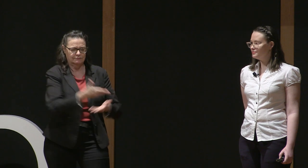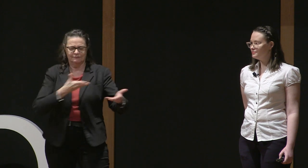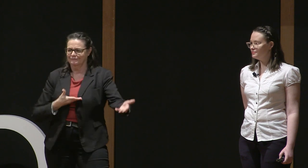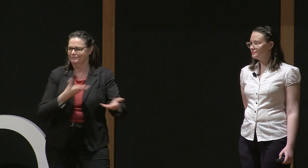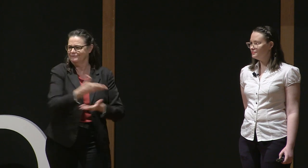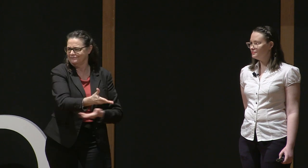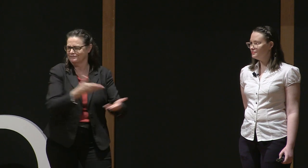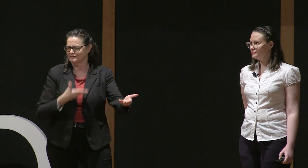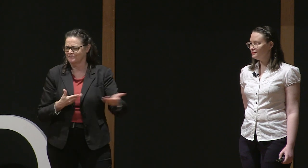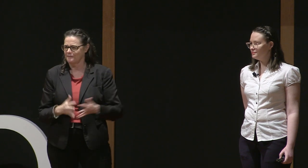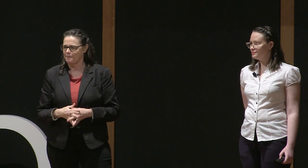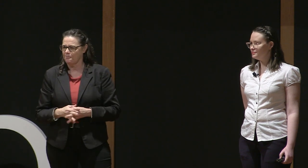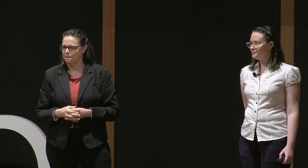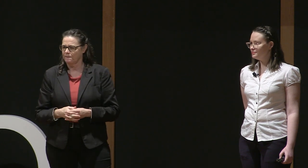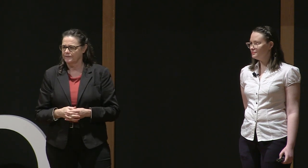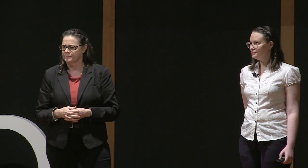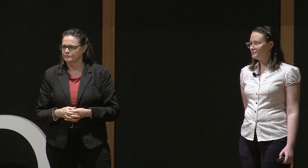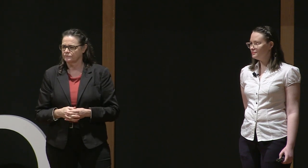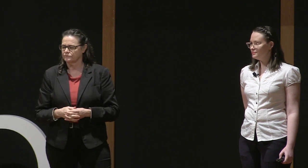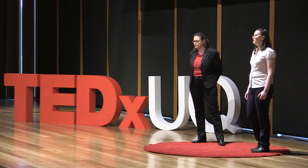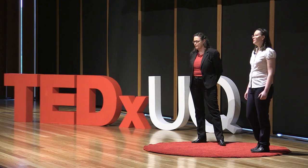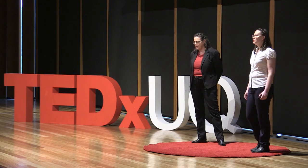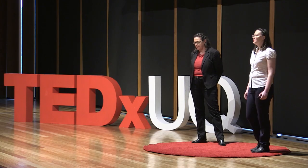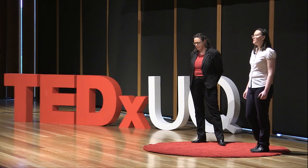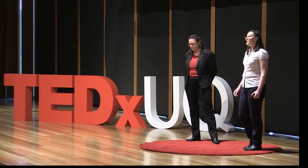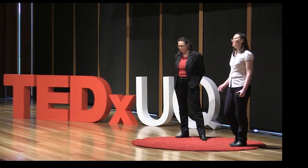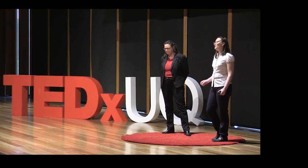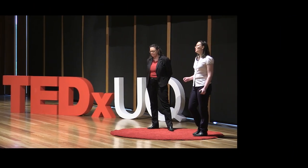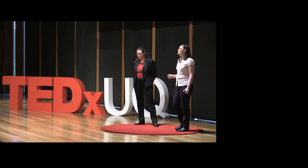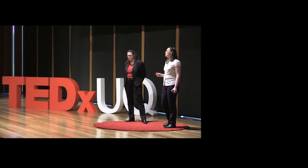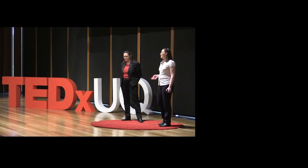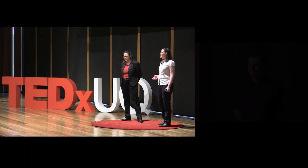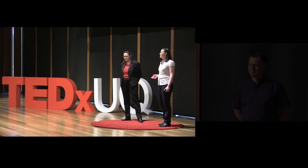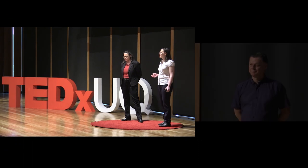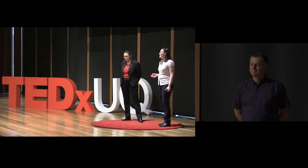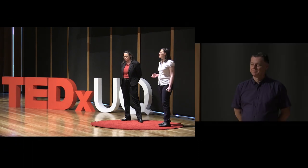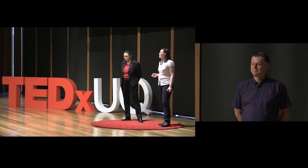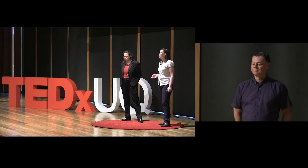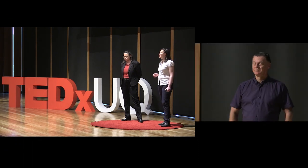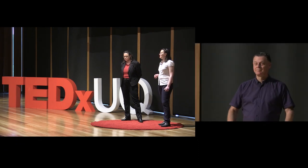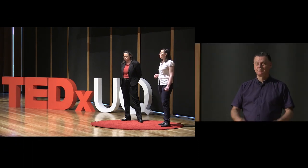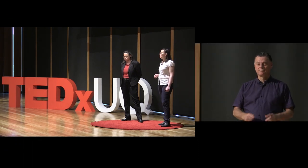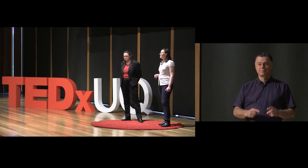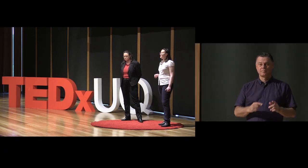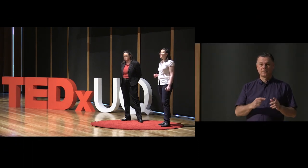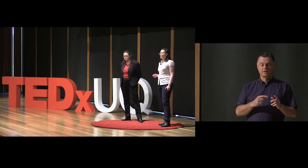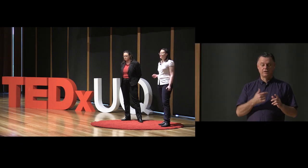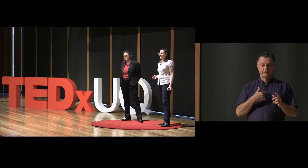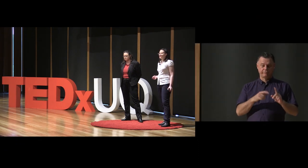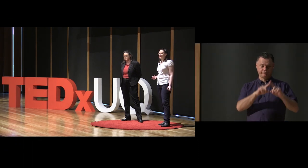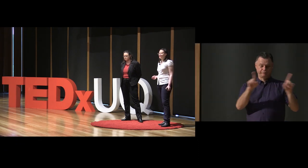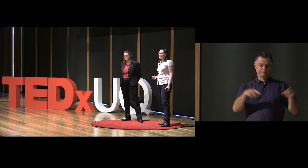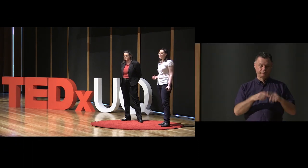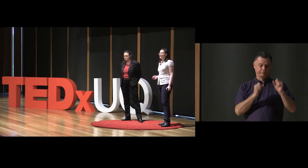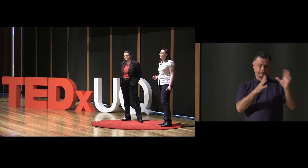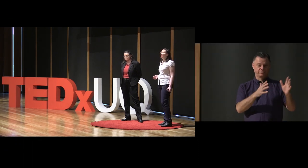in Auslan because not all deaf people are able to speak. There are a lot of advantages to having a personal assistant that is fluent